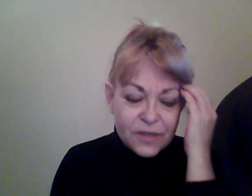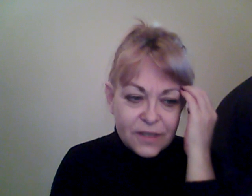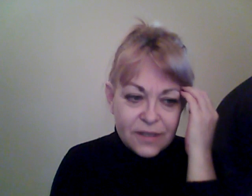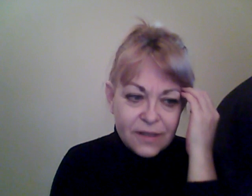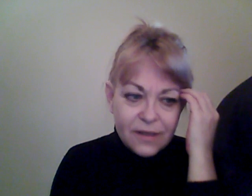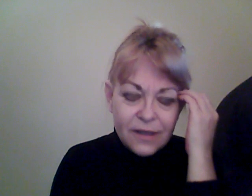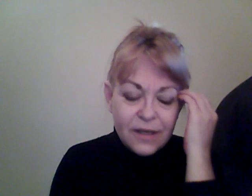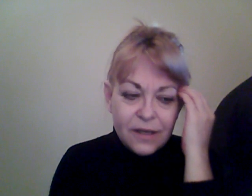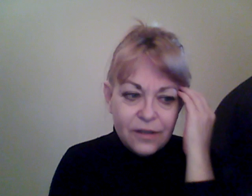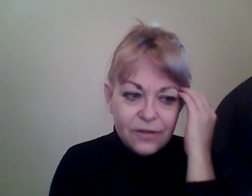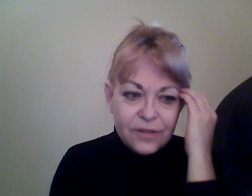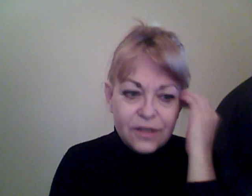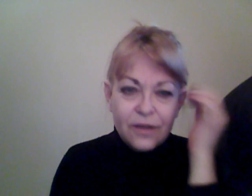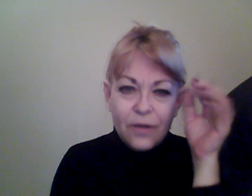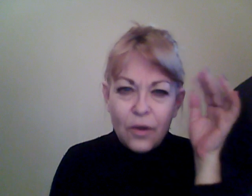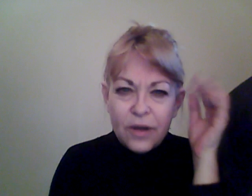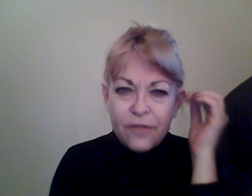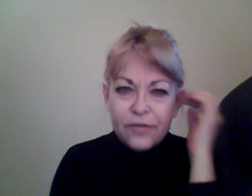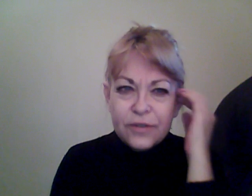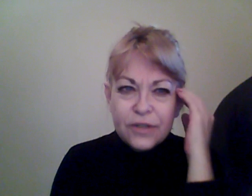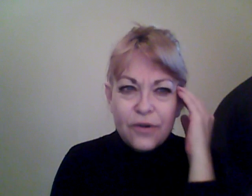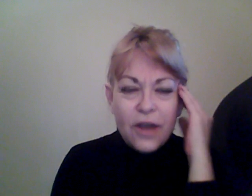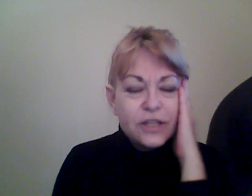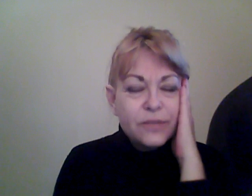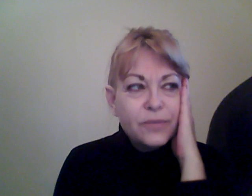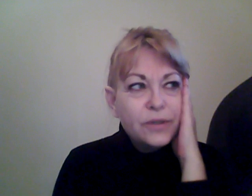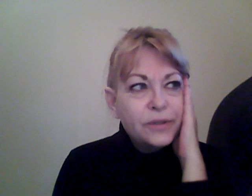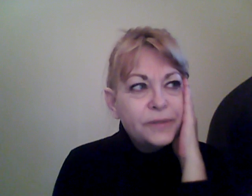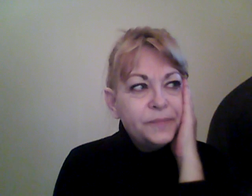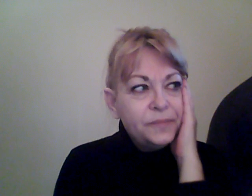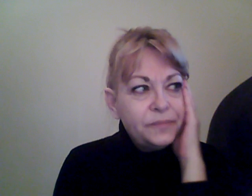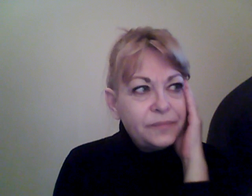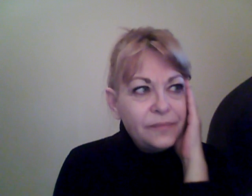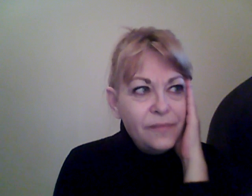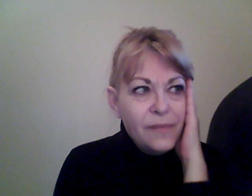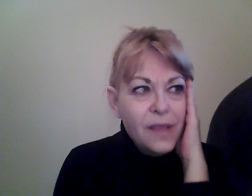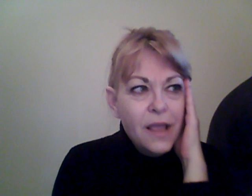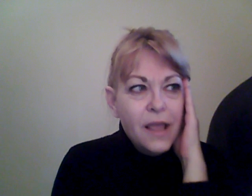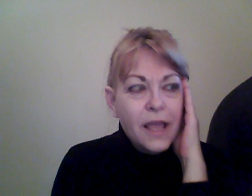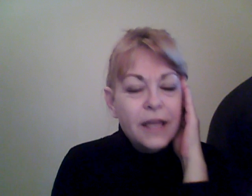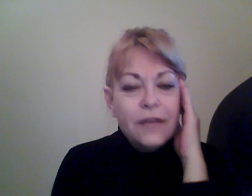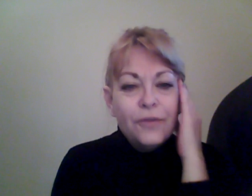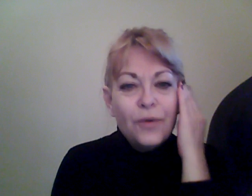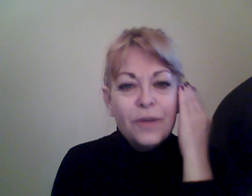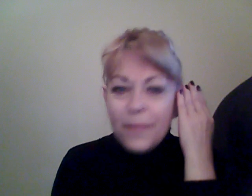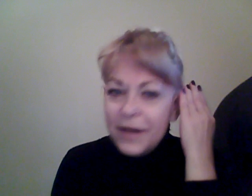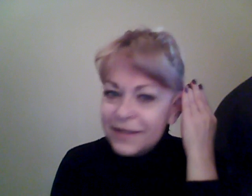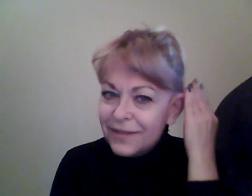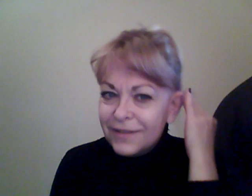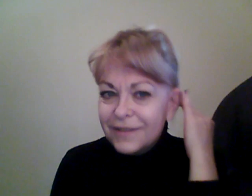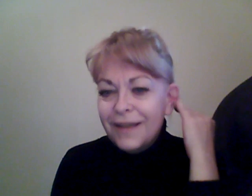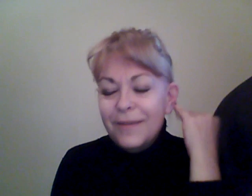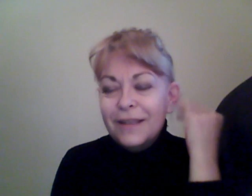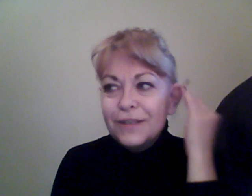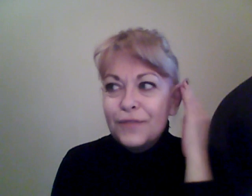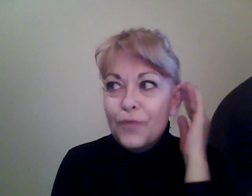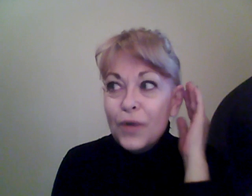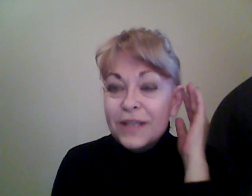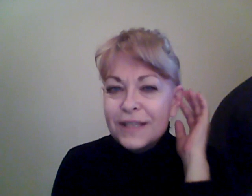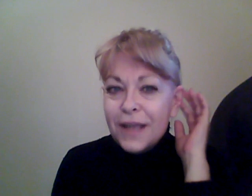was years ago when I first crashed and burned. And every one of my muscles, I mean, this voice inside